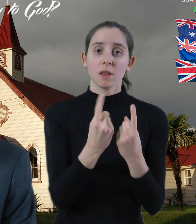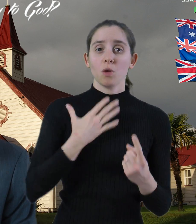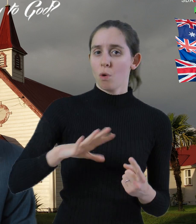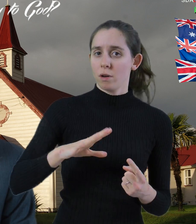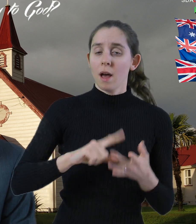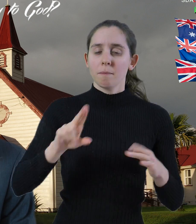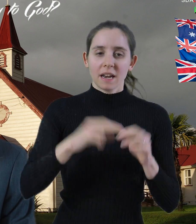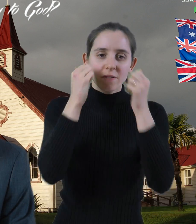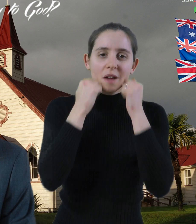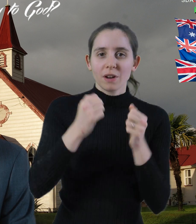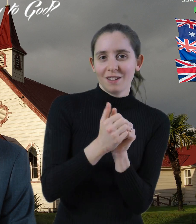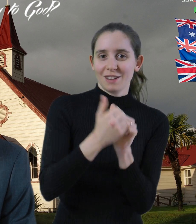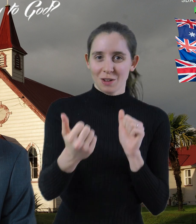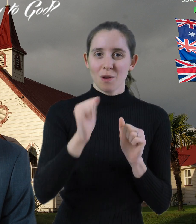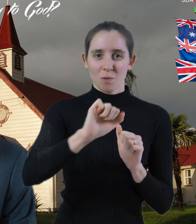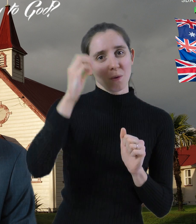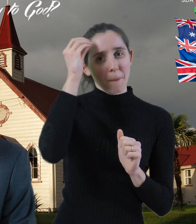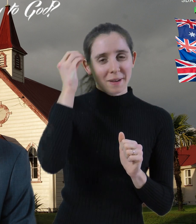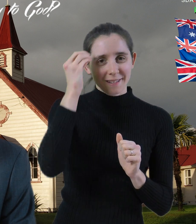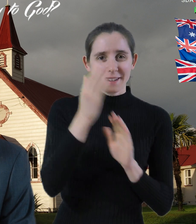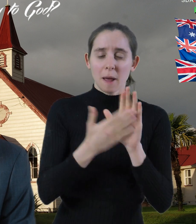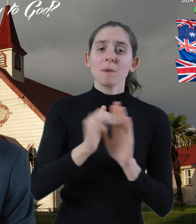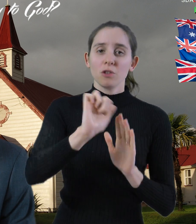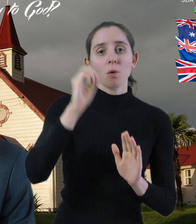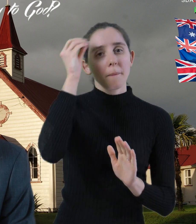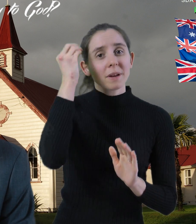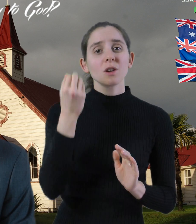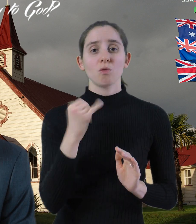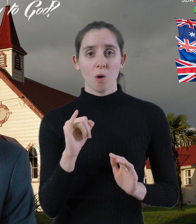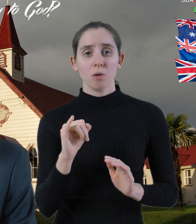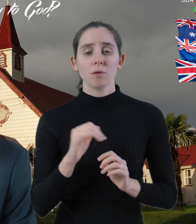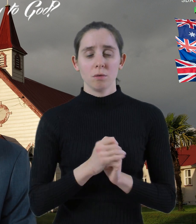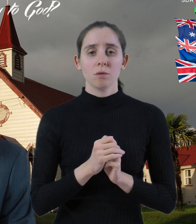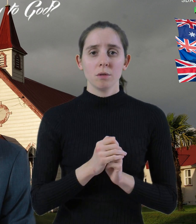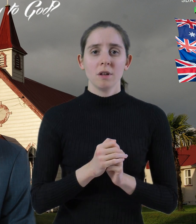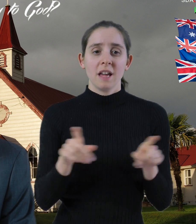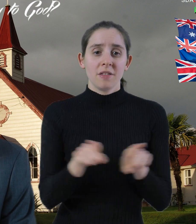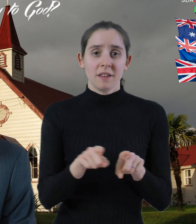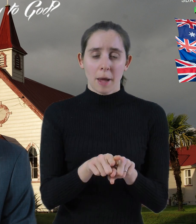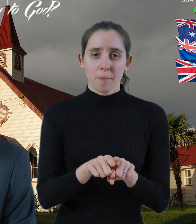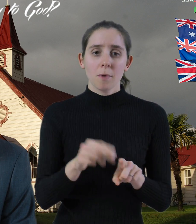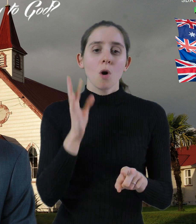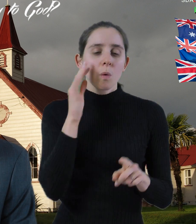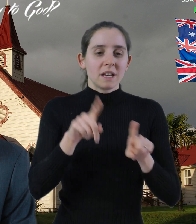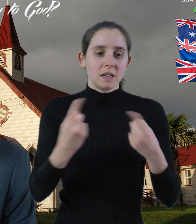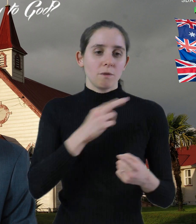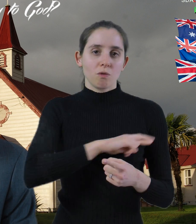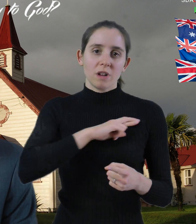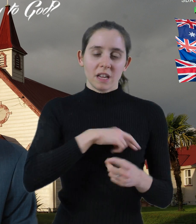the evidence contradicts your opinion, then your opinion is wrong. Likewise, when different religions lead you